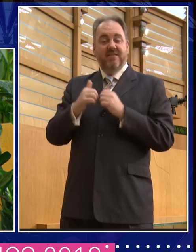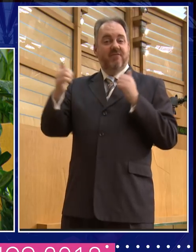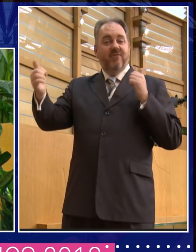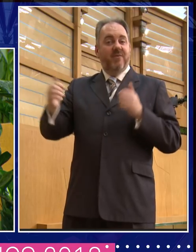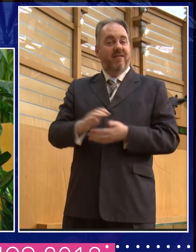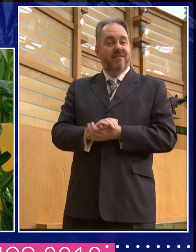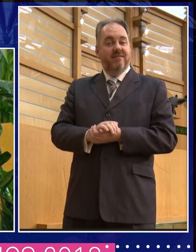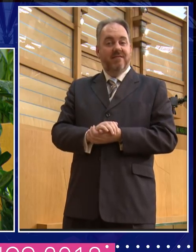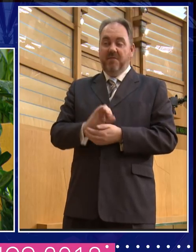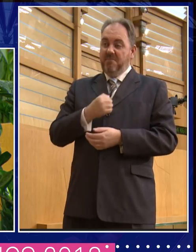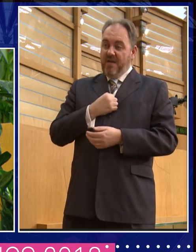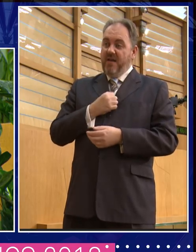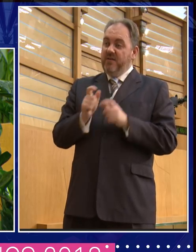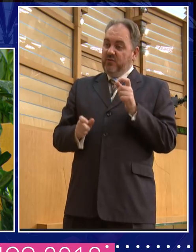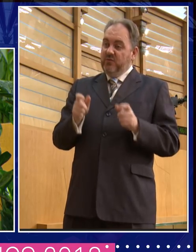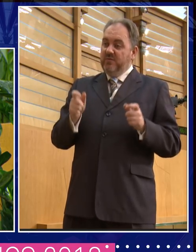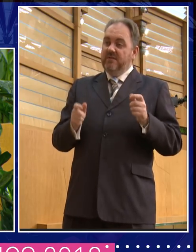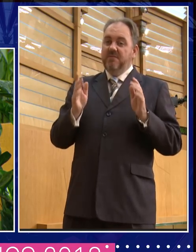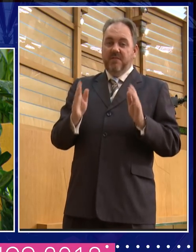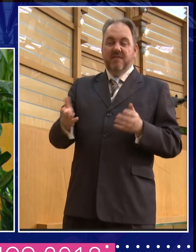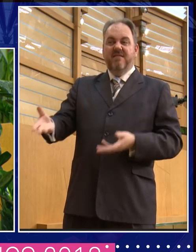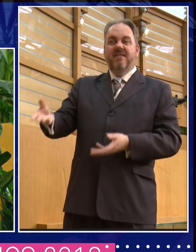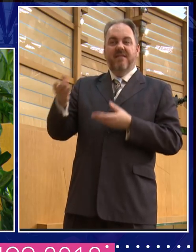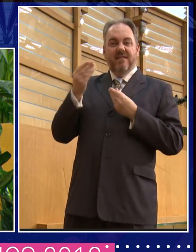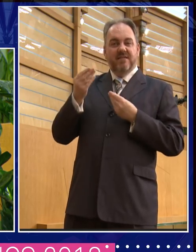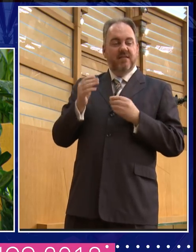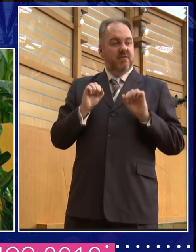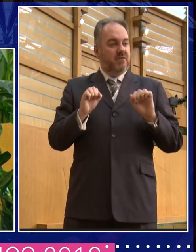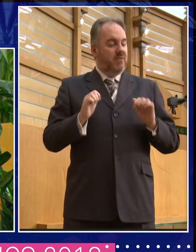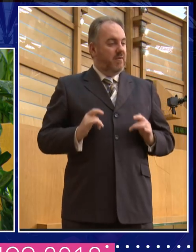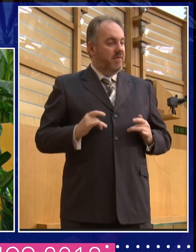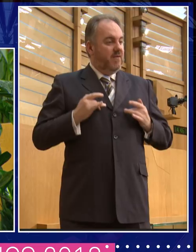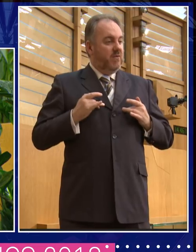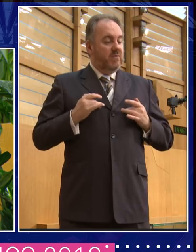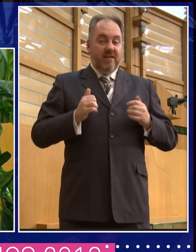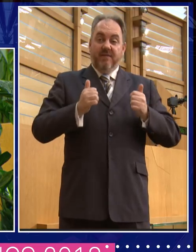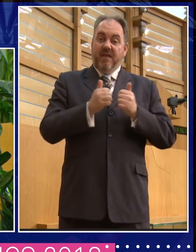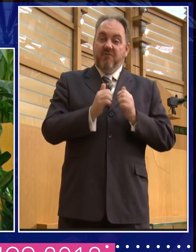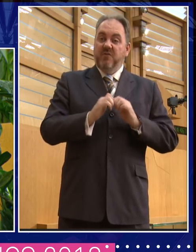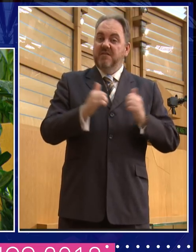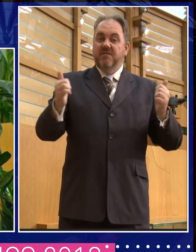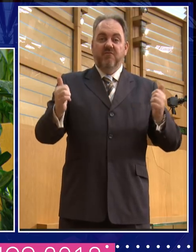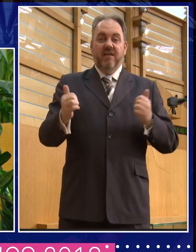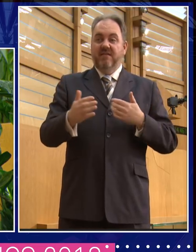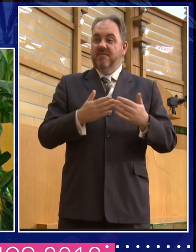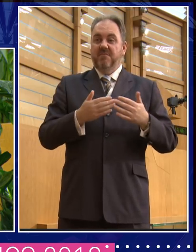to listen to every kind of opposing view they legally can listen to